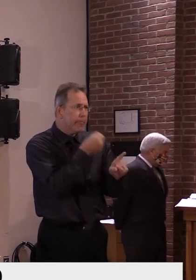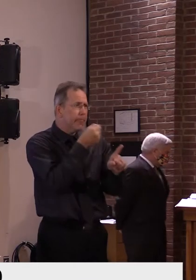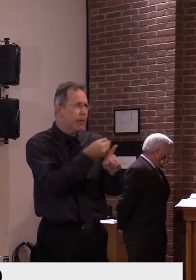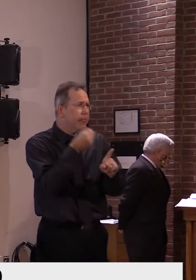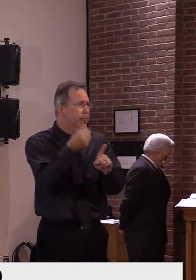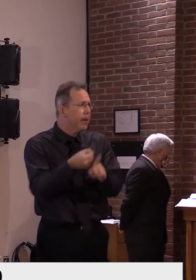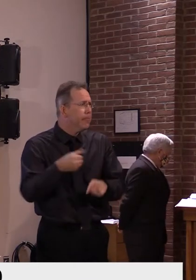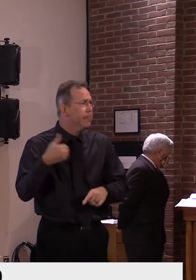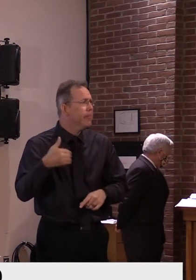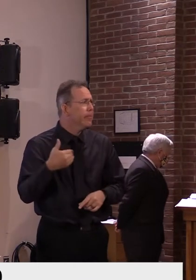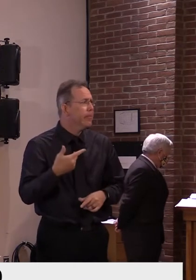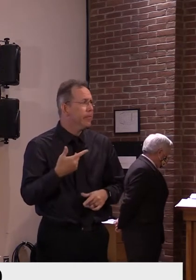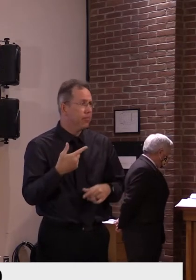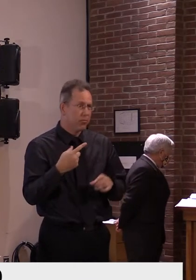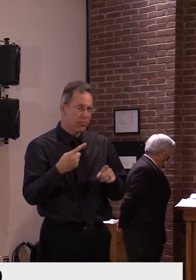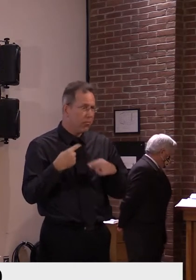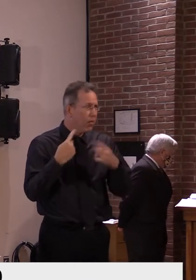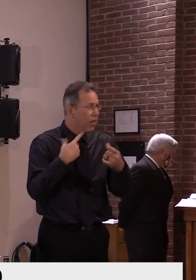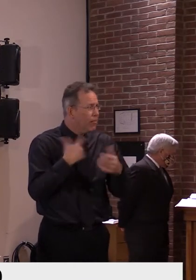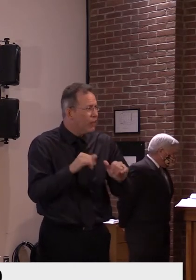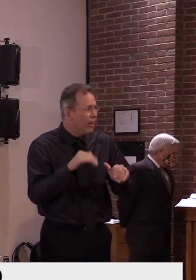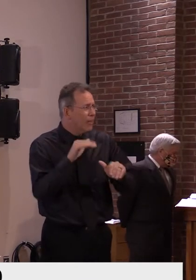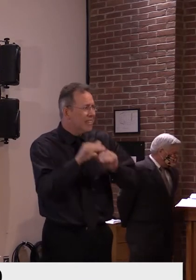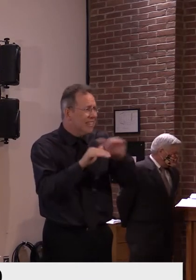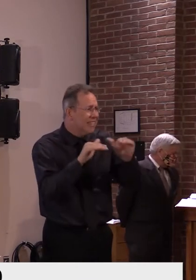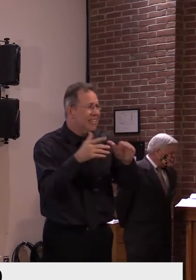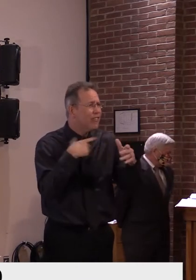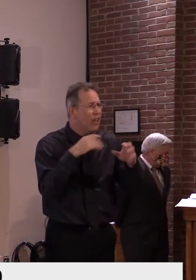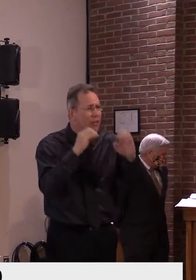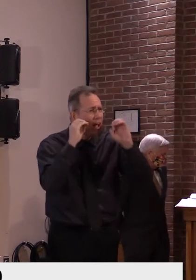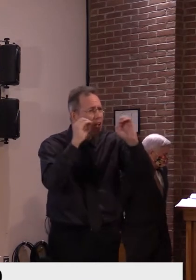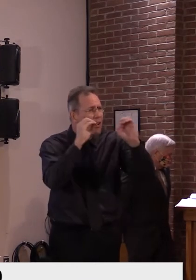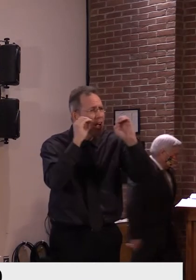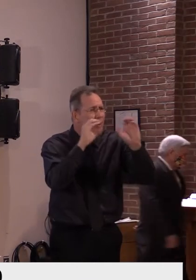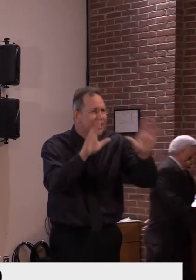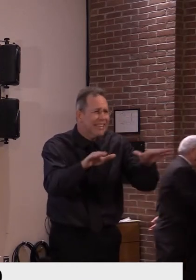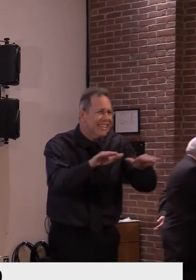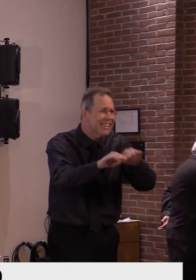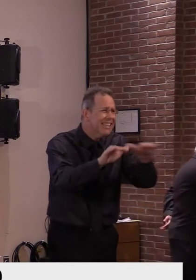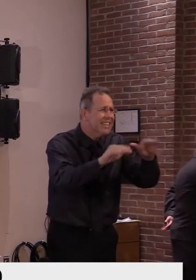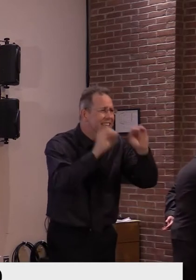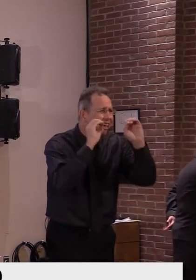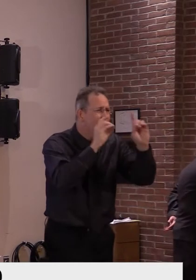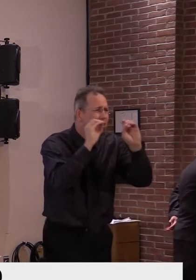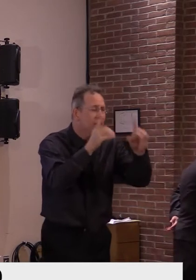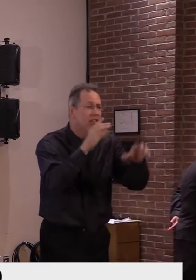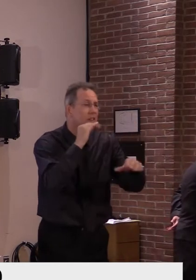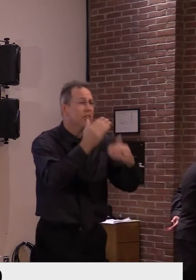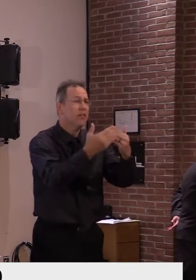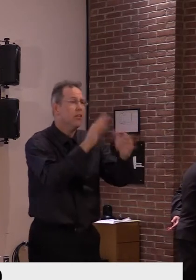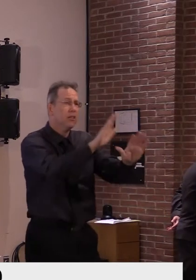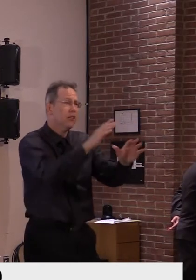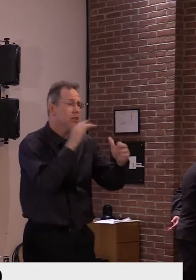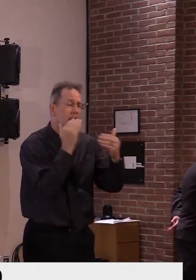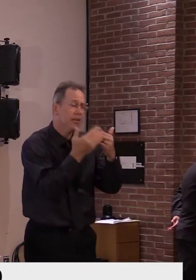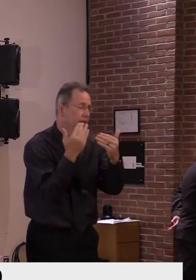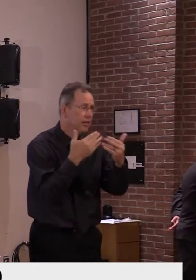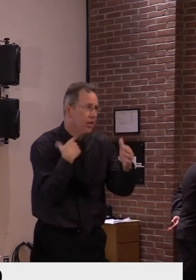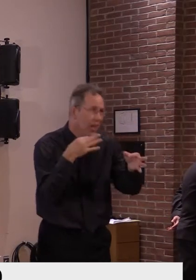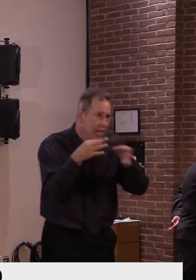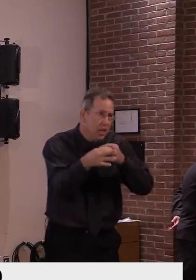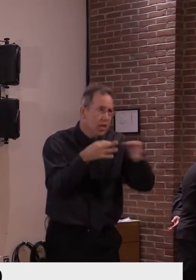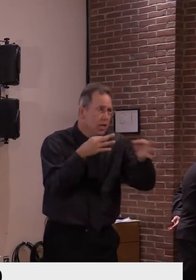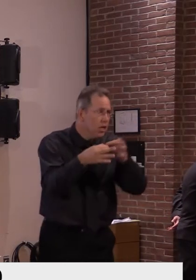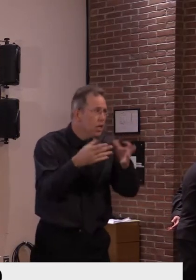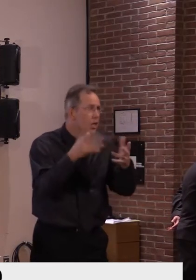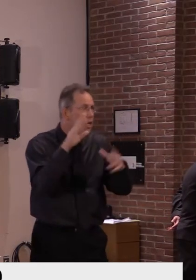been a steep challenge. But our schools, the teachers, staff, administrators, families, have all moved mountains